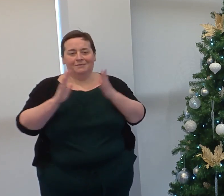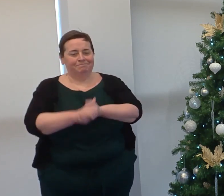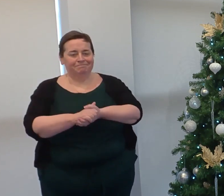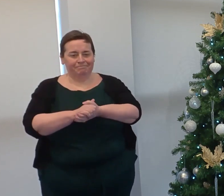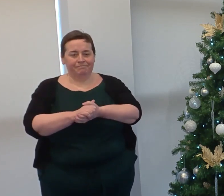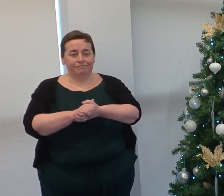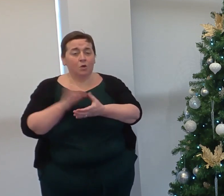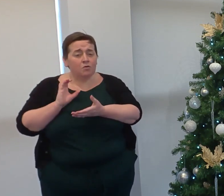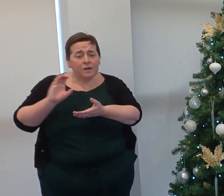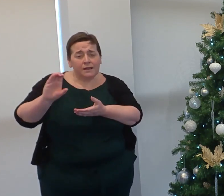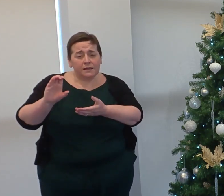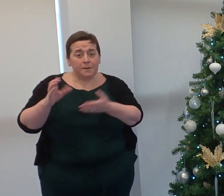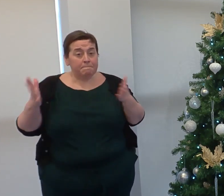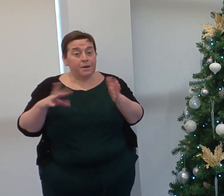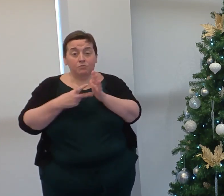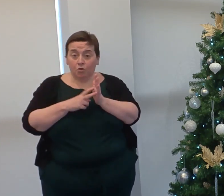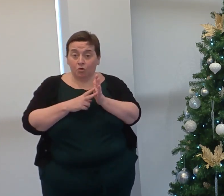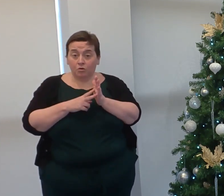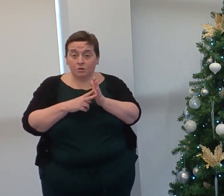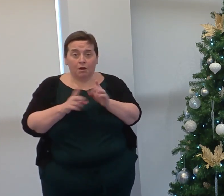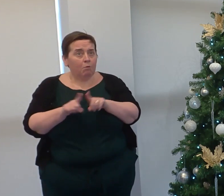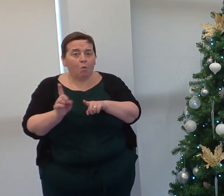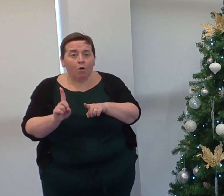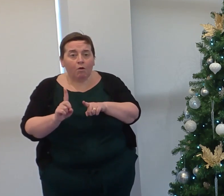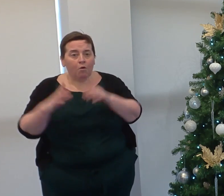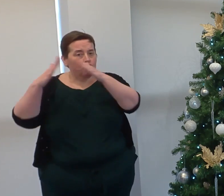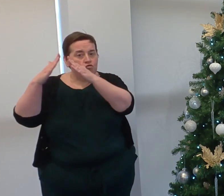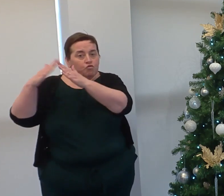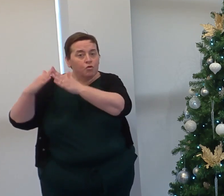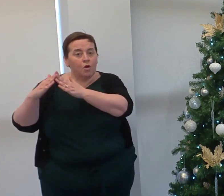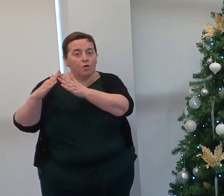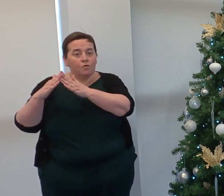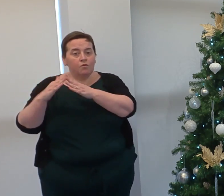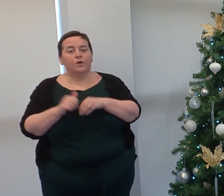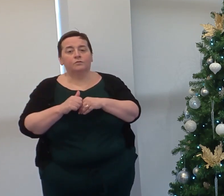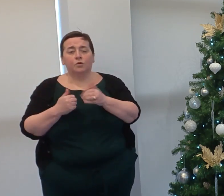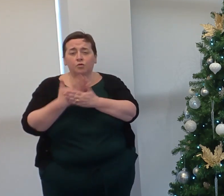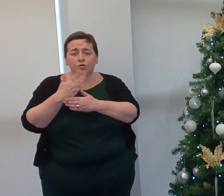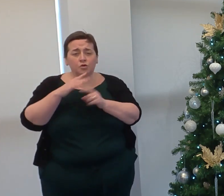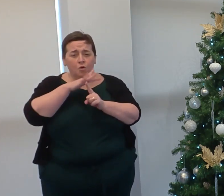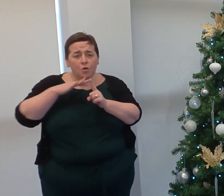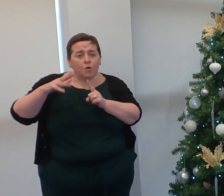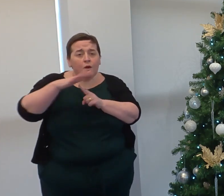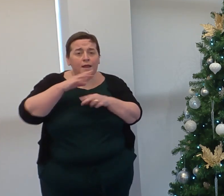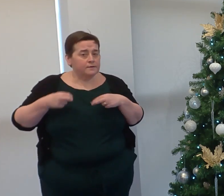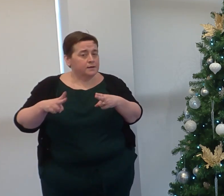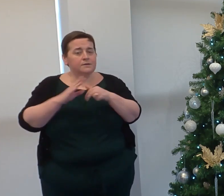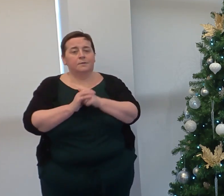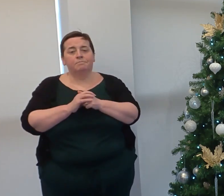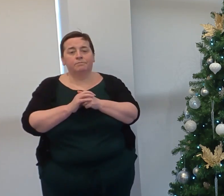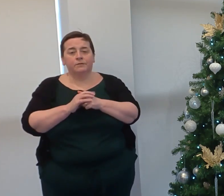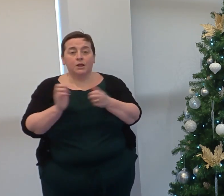We've invested in capital projects with major roof works, installation of a new air handling system,